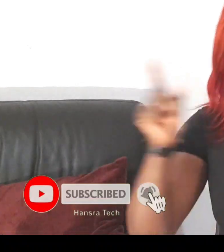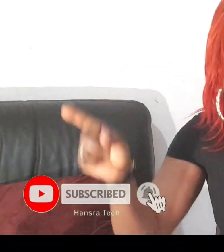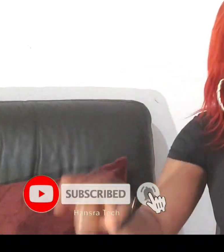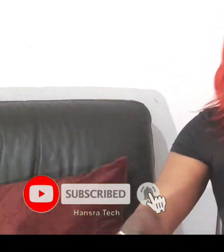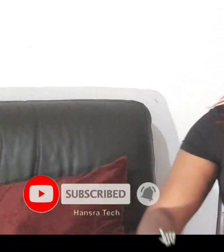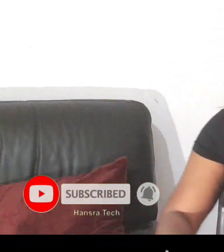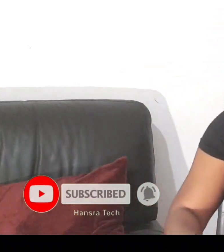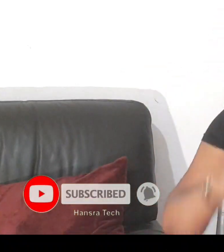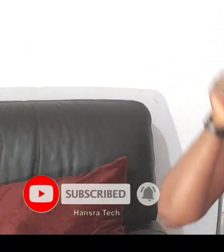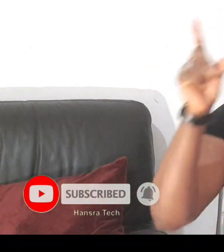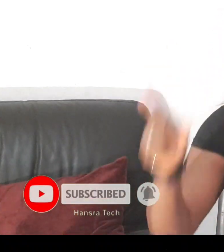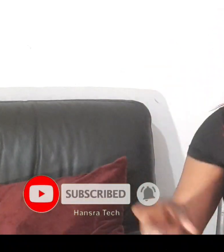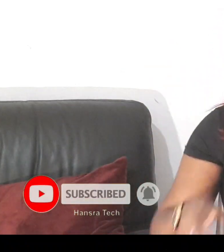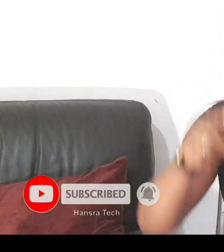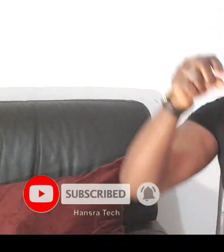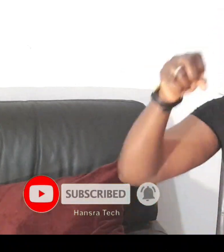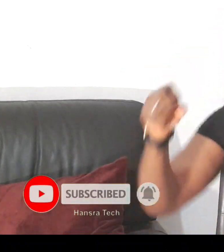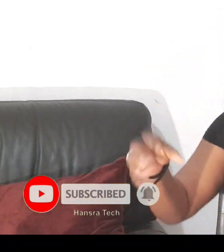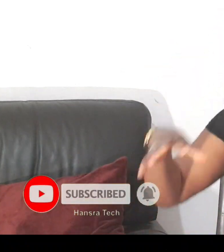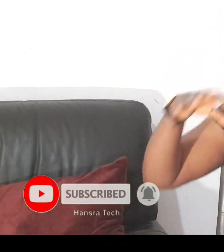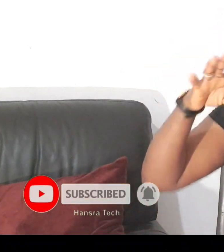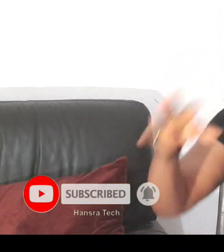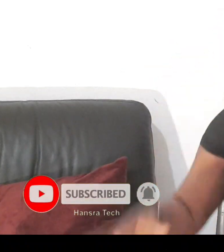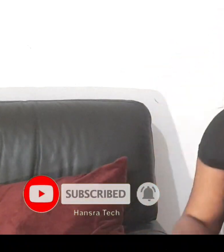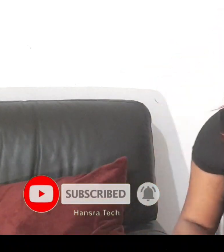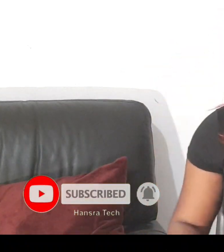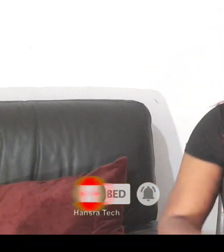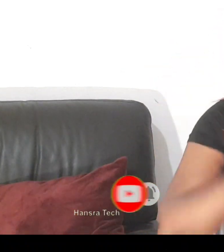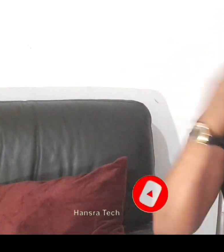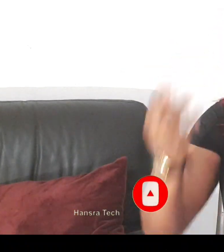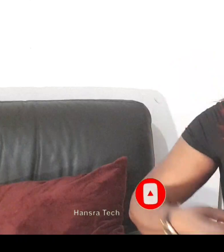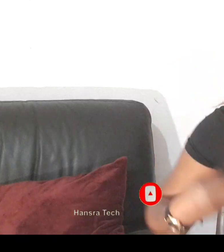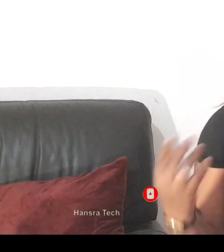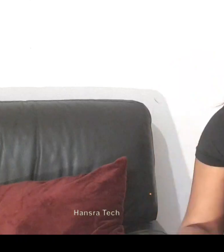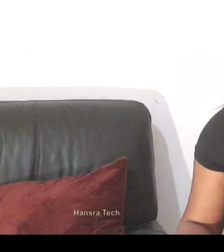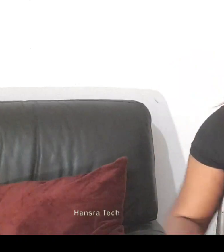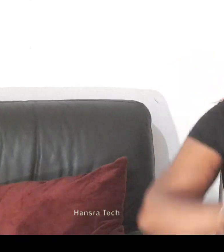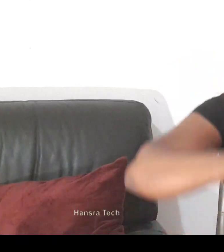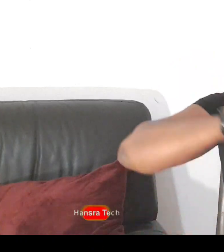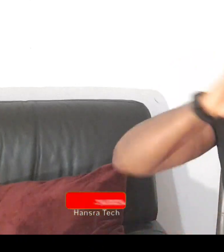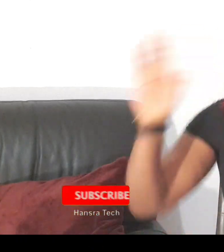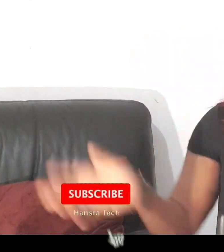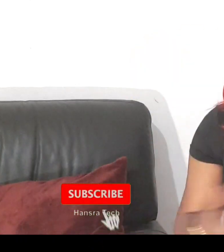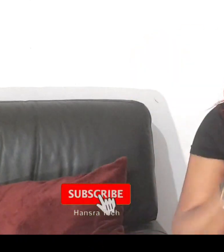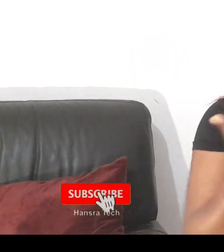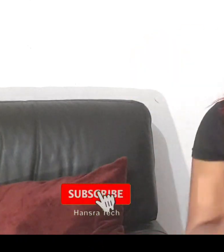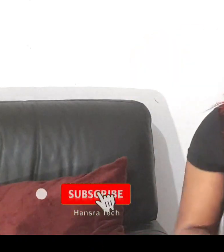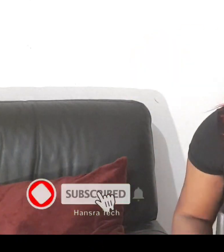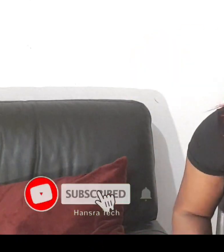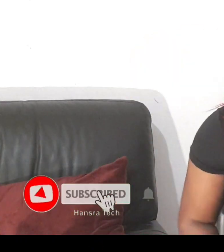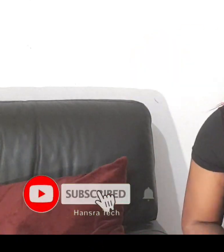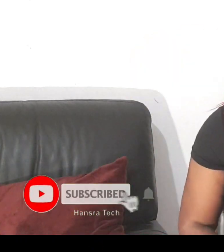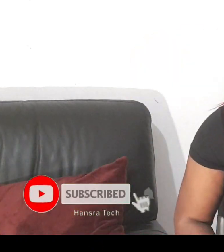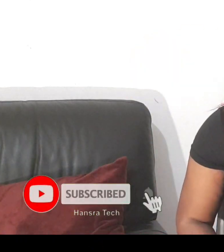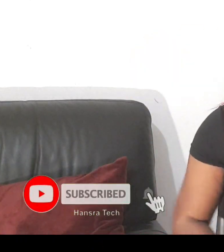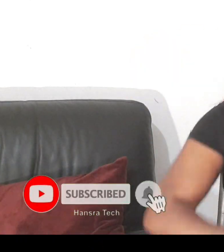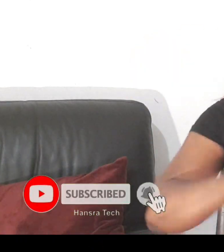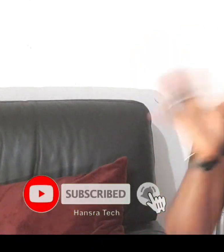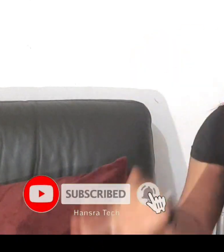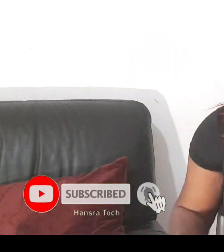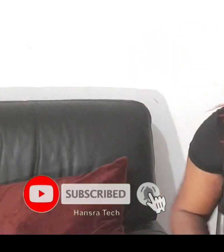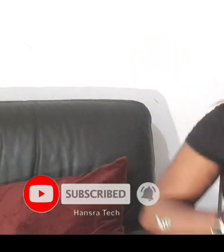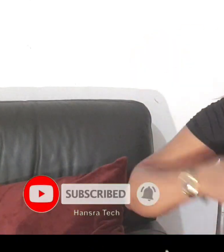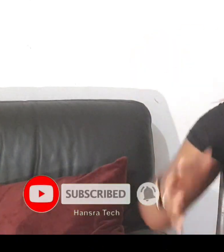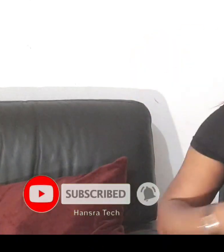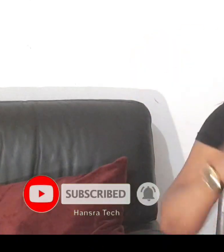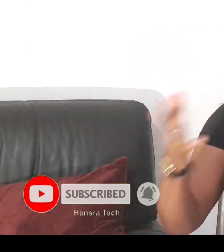hey nigeria is this nigeria is that nigeria is great nigeria is rich nigeria is free there is no country that is not rich guys there